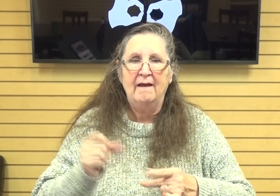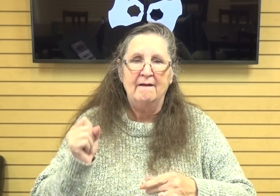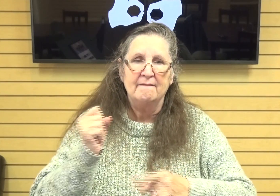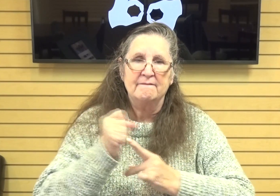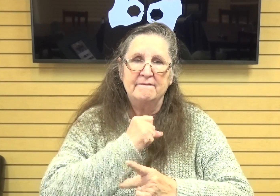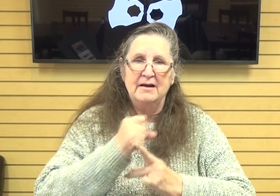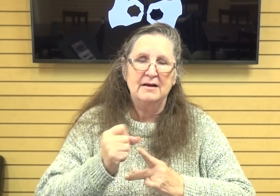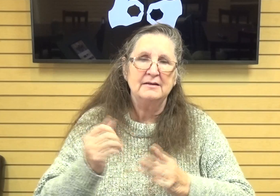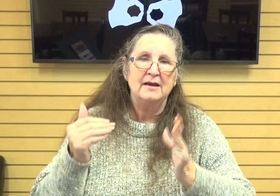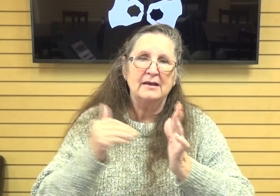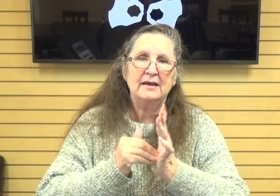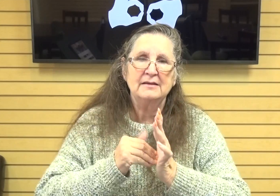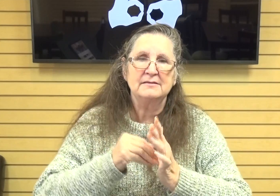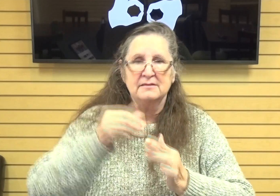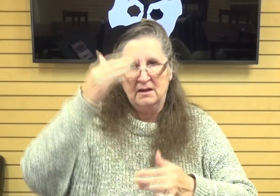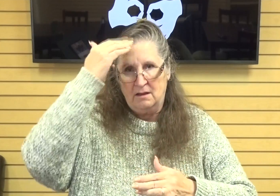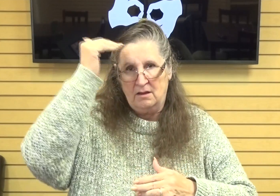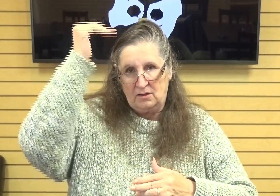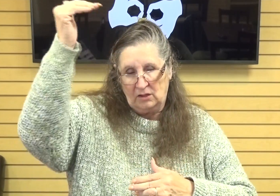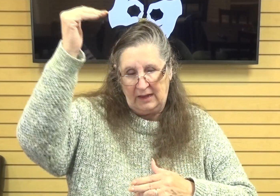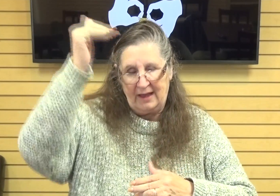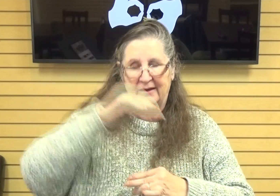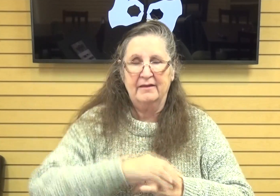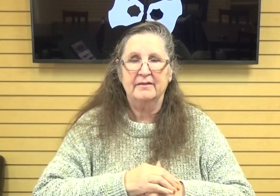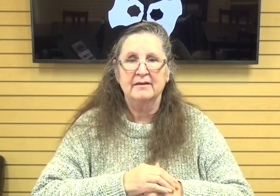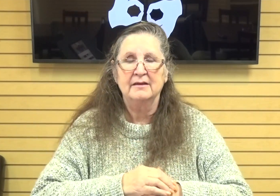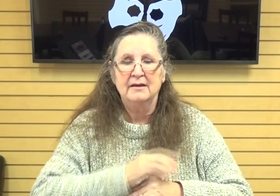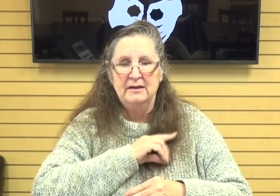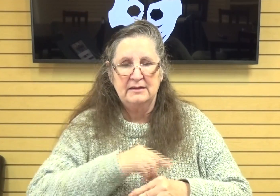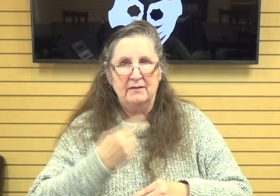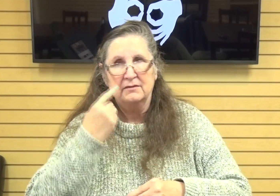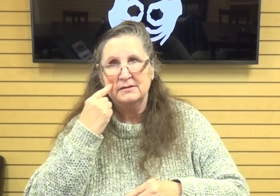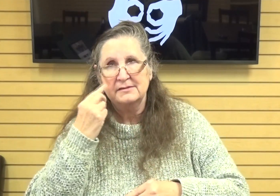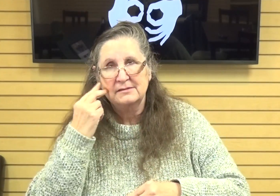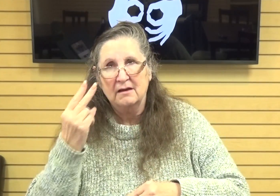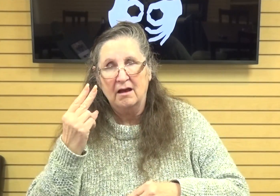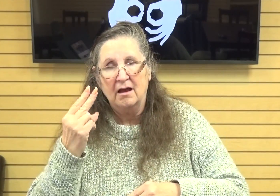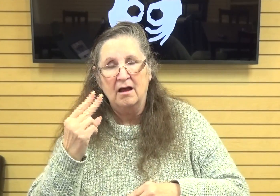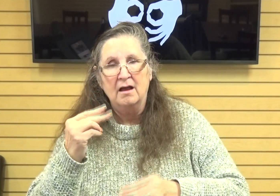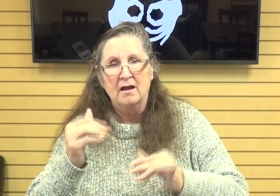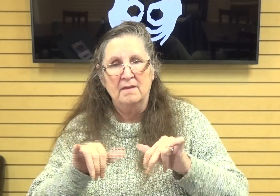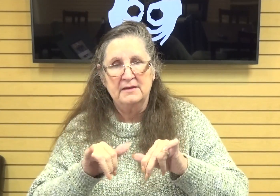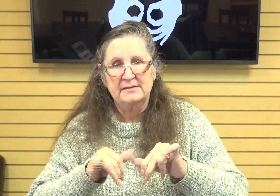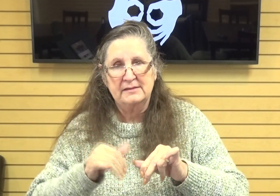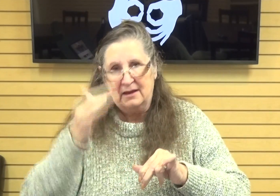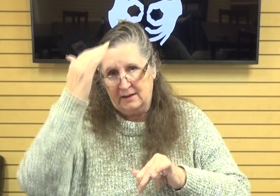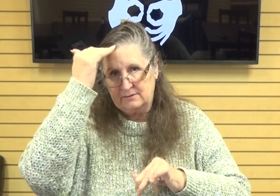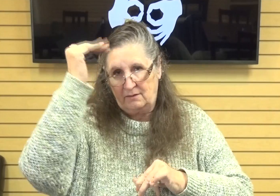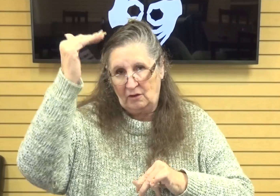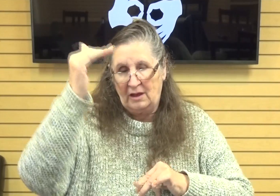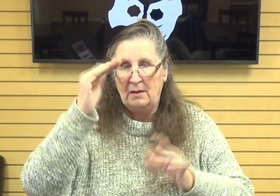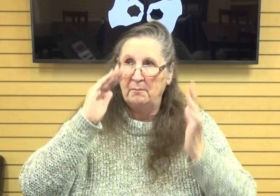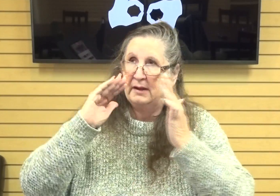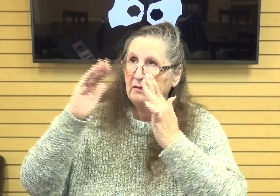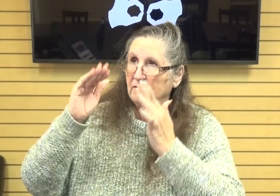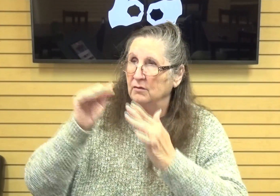everything david saw goliath's size but his focus was on the king of the universe mighty in power